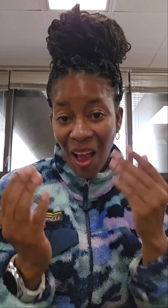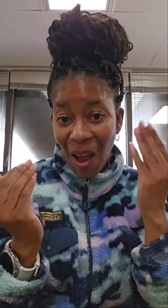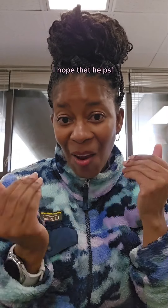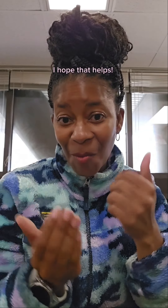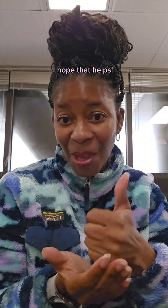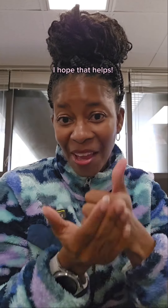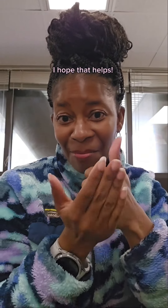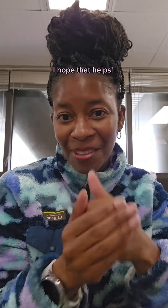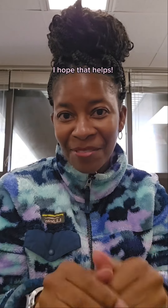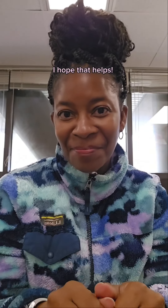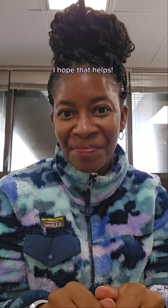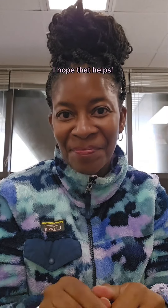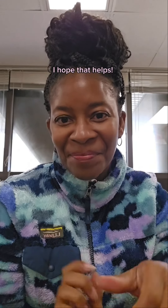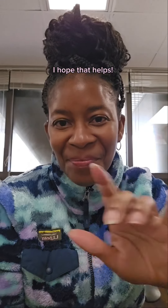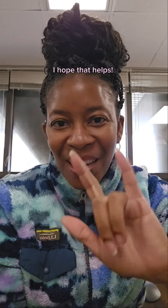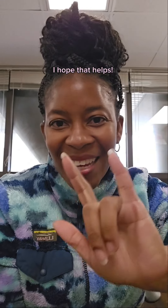Out of the house. Bye.